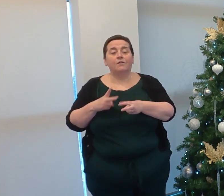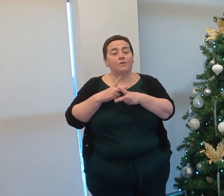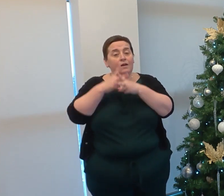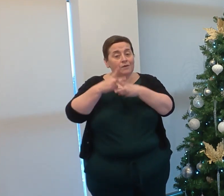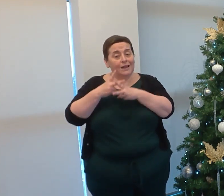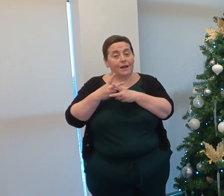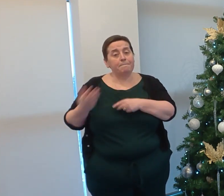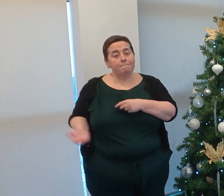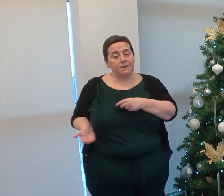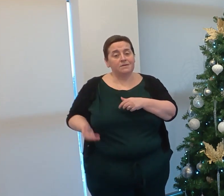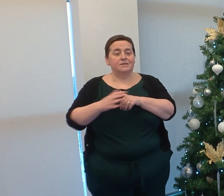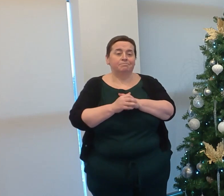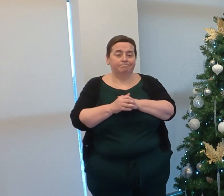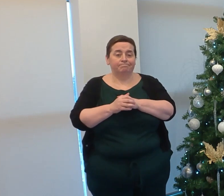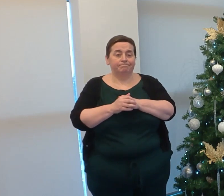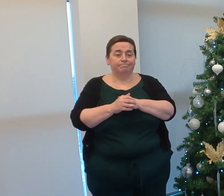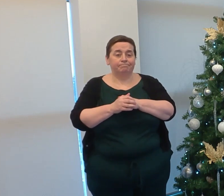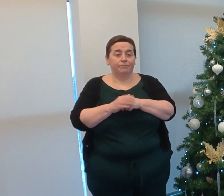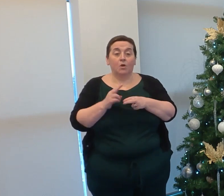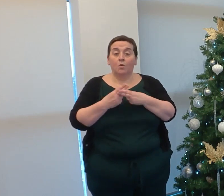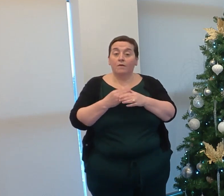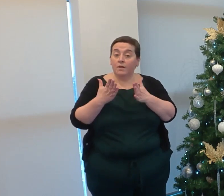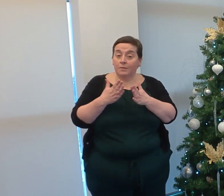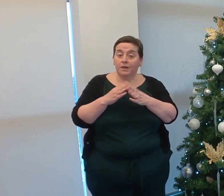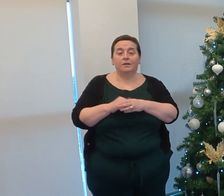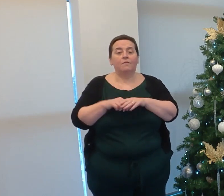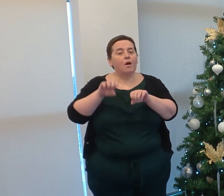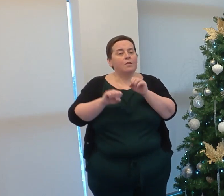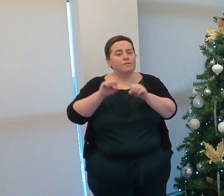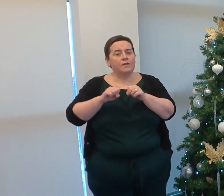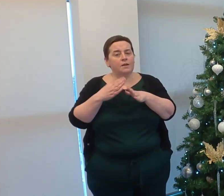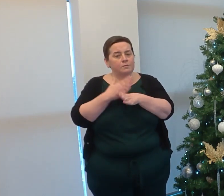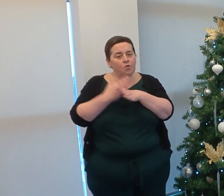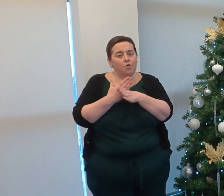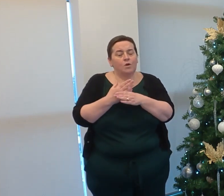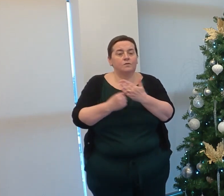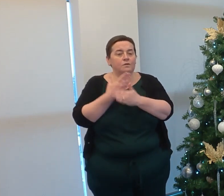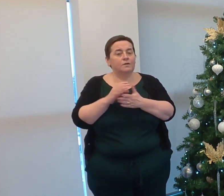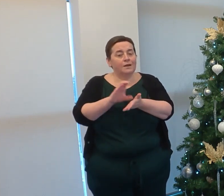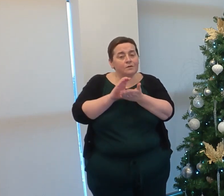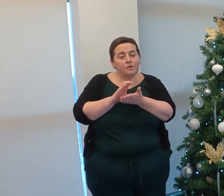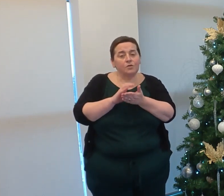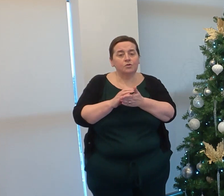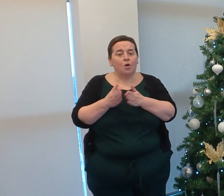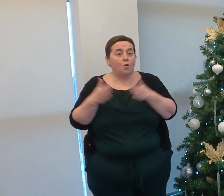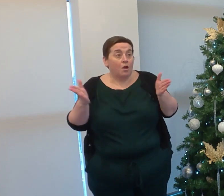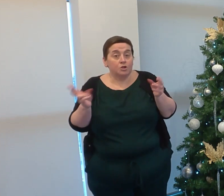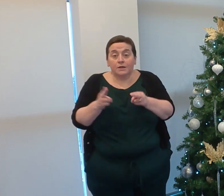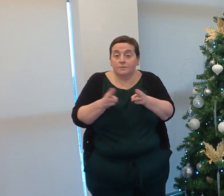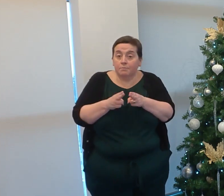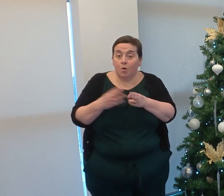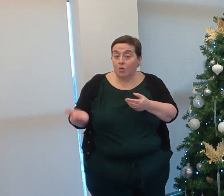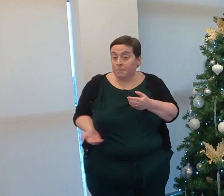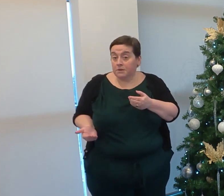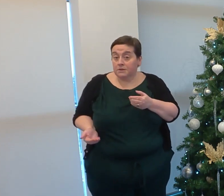of care and business. With the availability of Flexible Workforce Development Fund to larger and